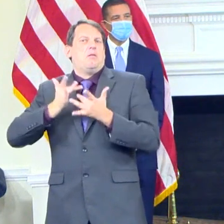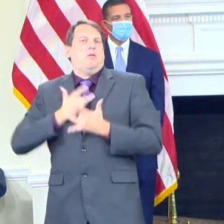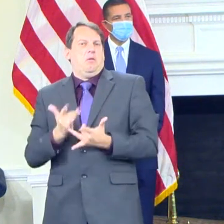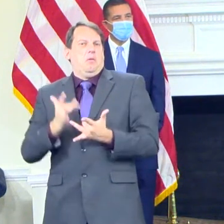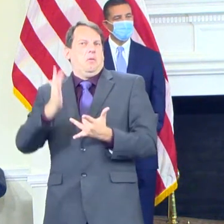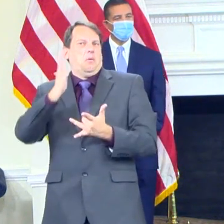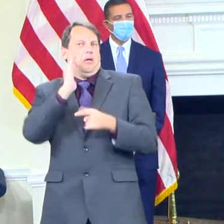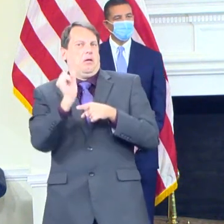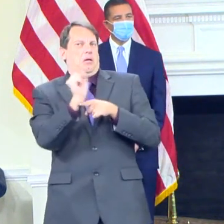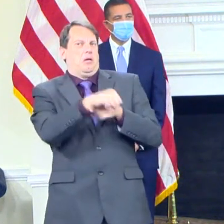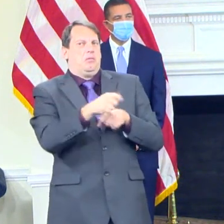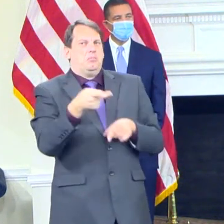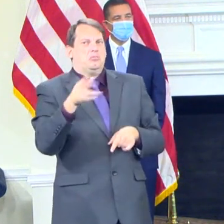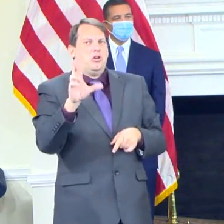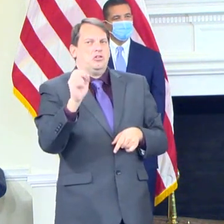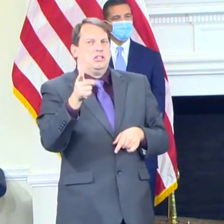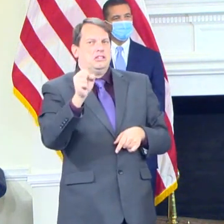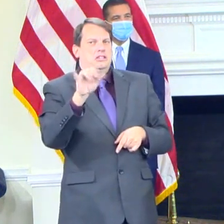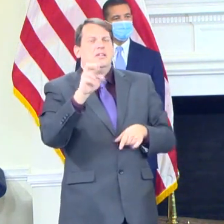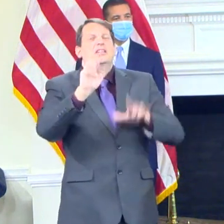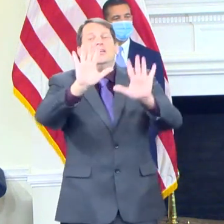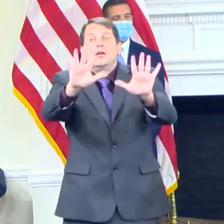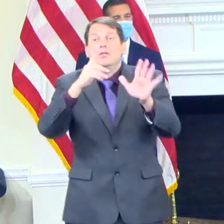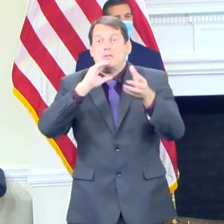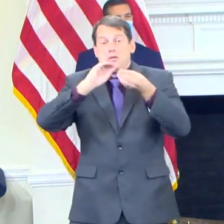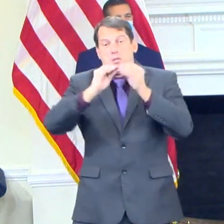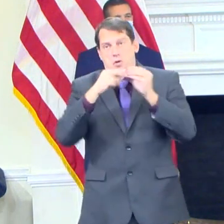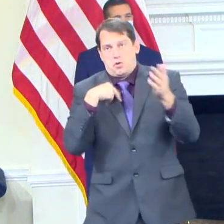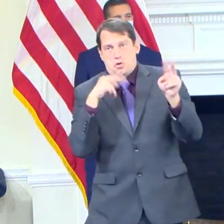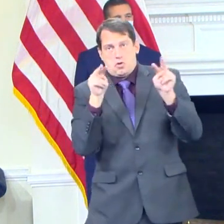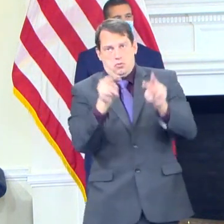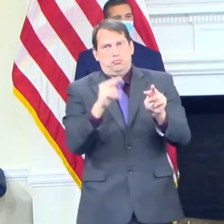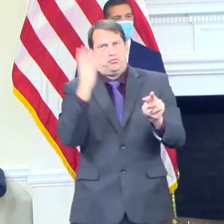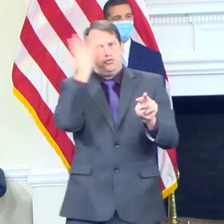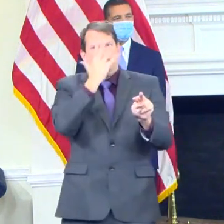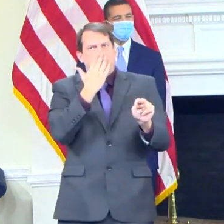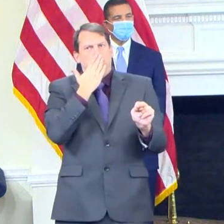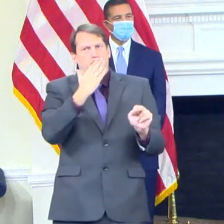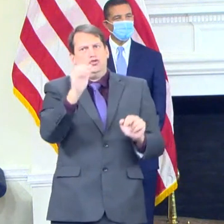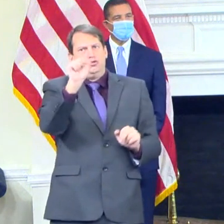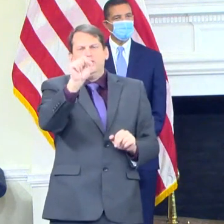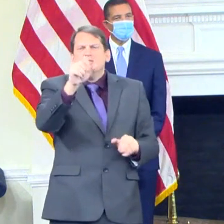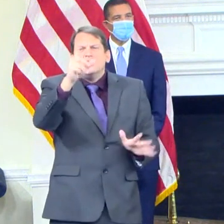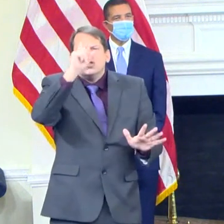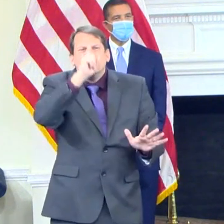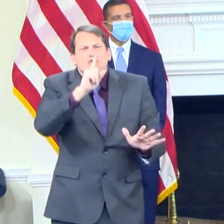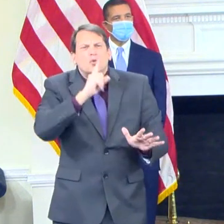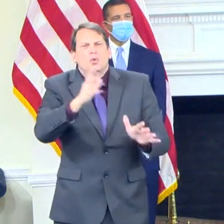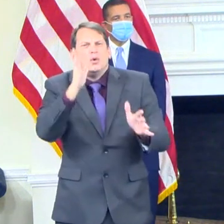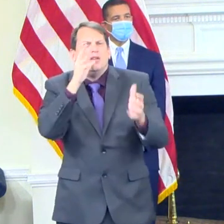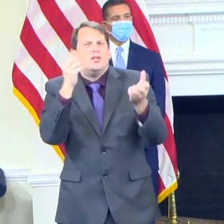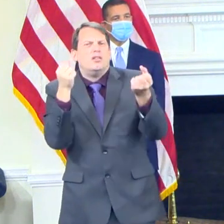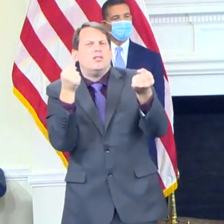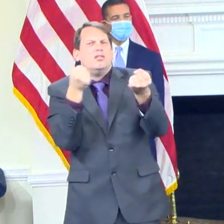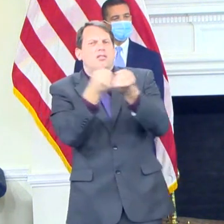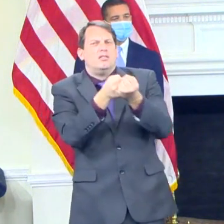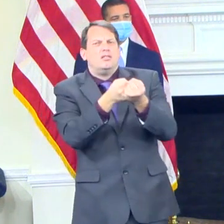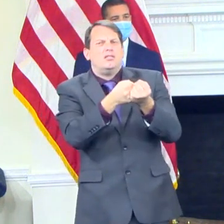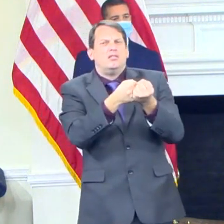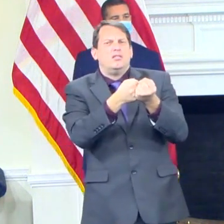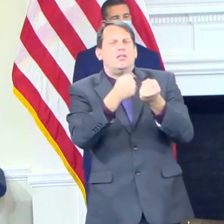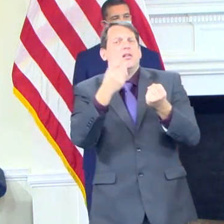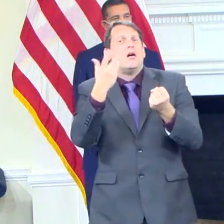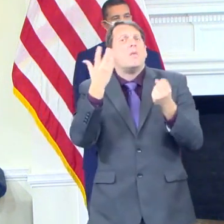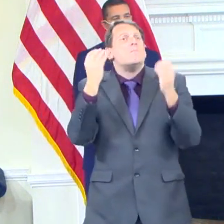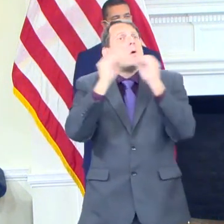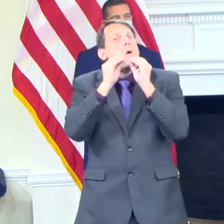-29, I think was the number. So, but yeah, at some point we'll definitely be having a further announcement about that. I thought, you know, this is not just